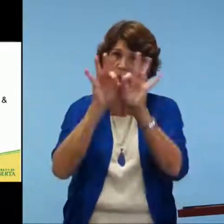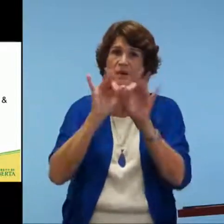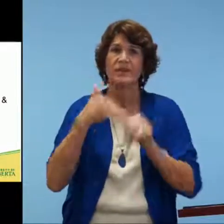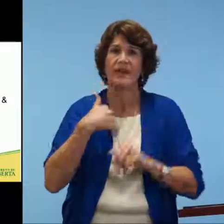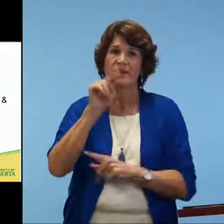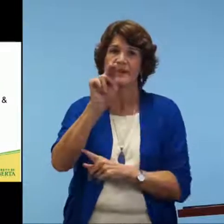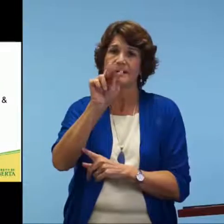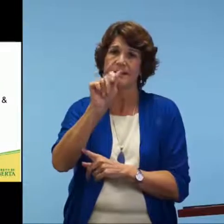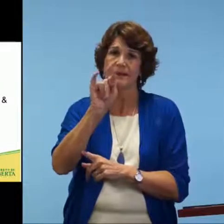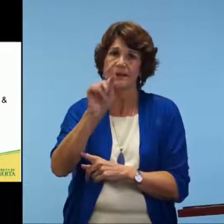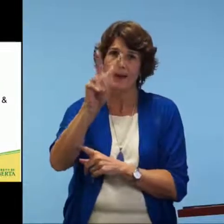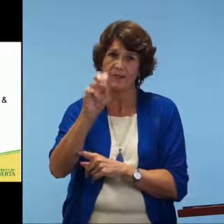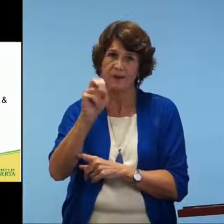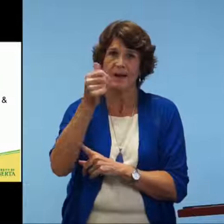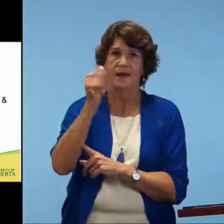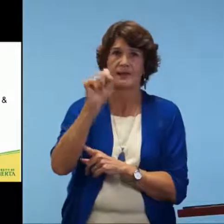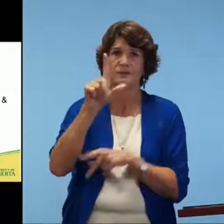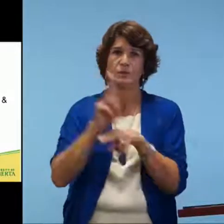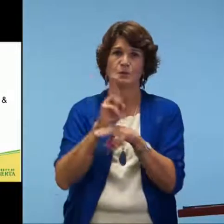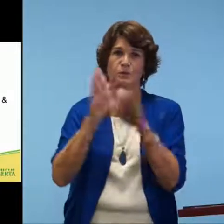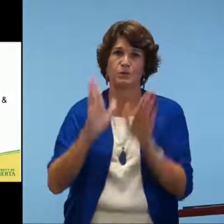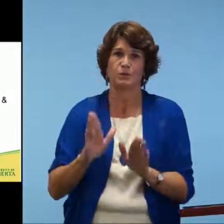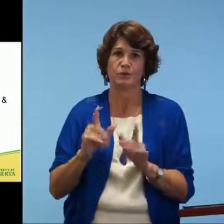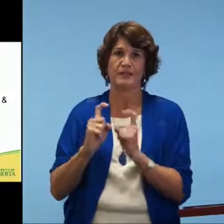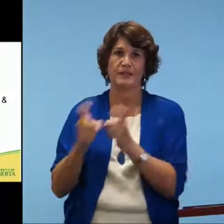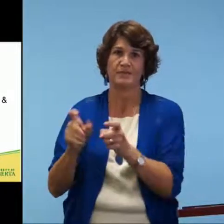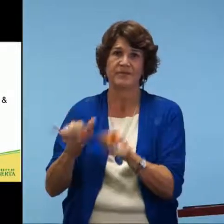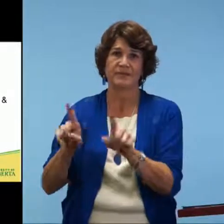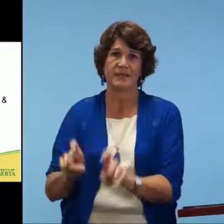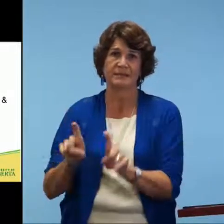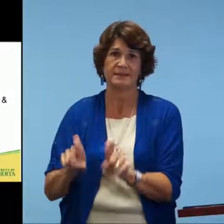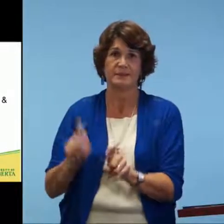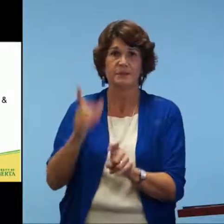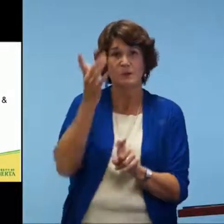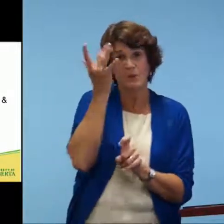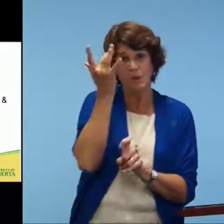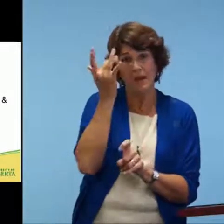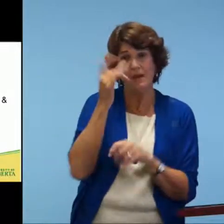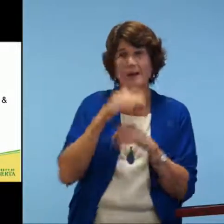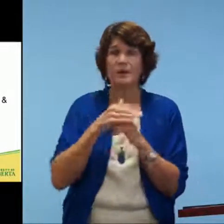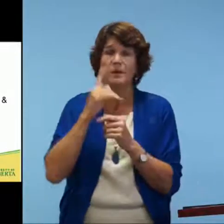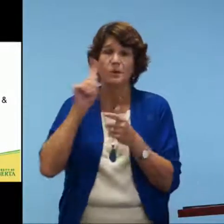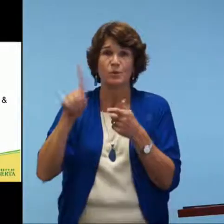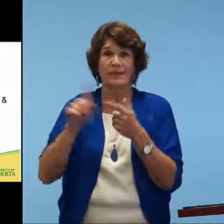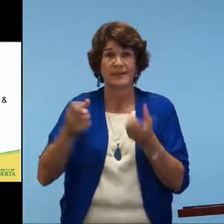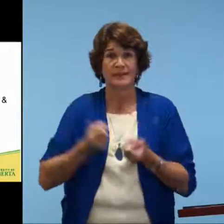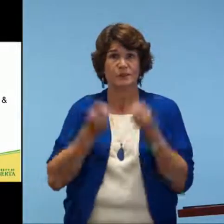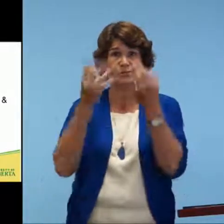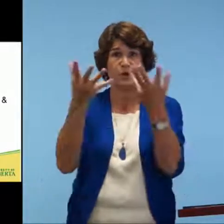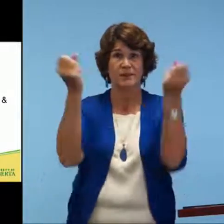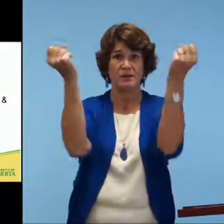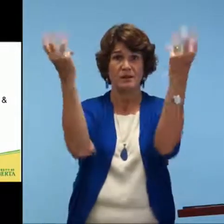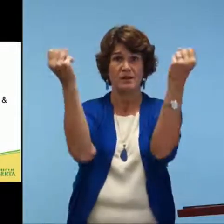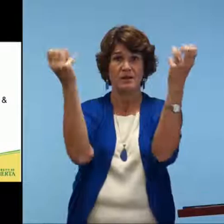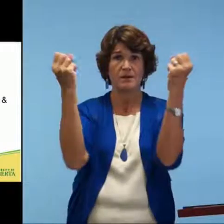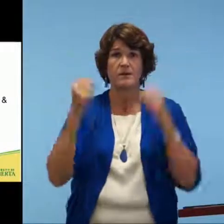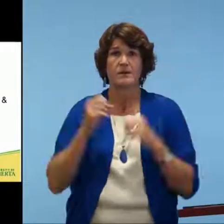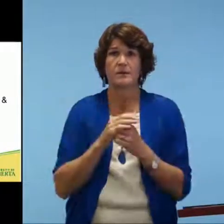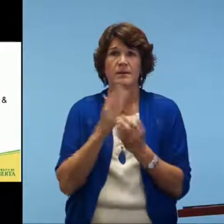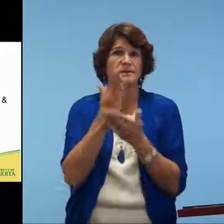recognize it was really important to have a native ASL user administer that type of test. And the reason why is when a child expresses